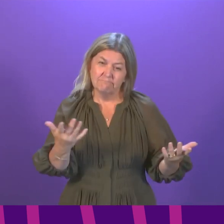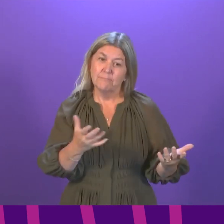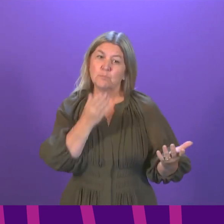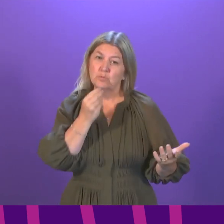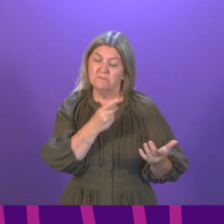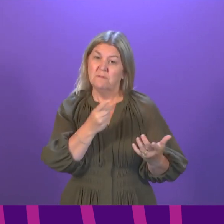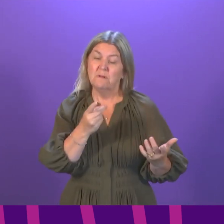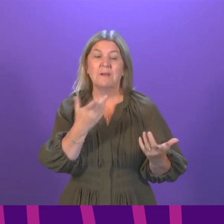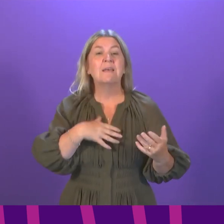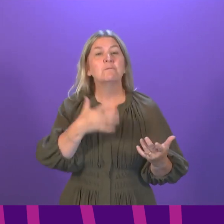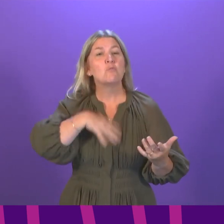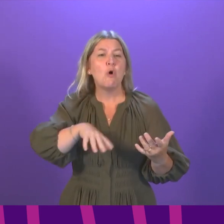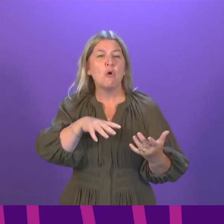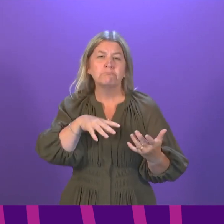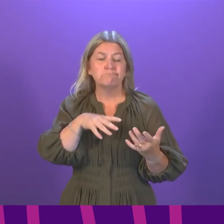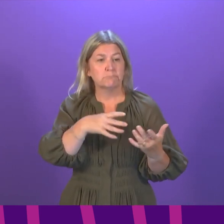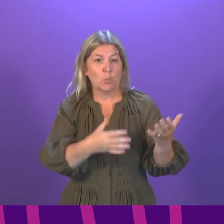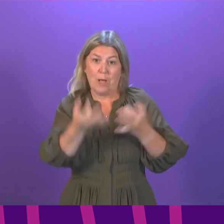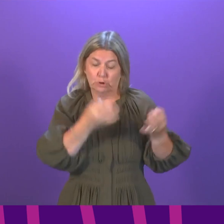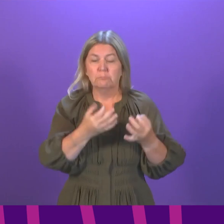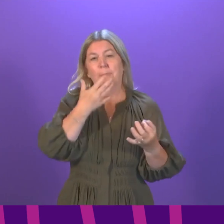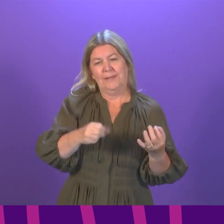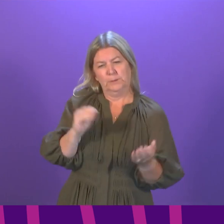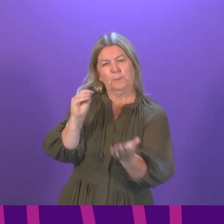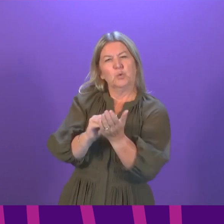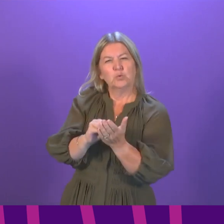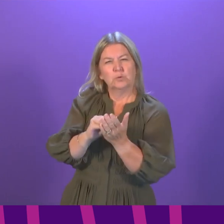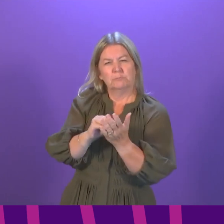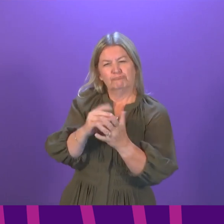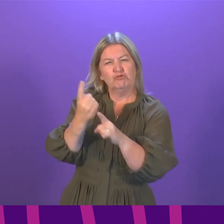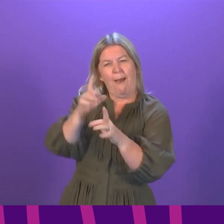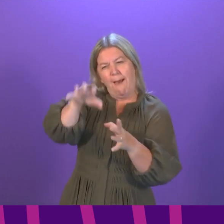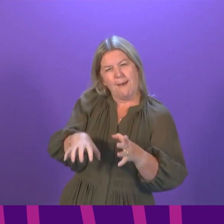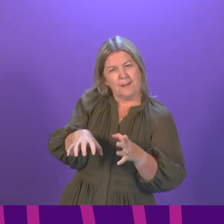in the chat function now. I call Douglas Ross. Douglas Ross,